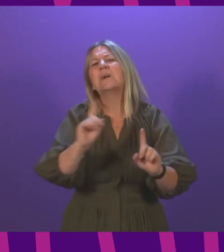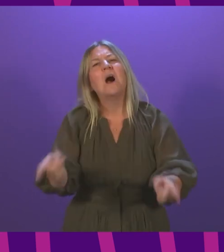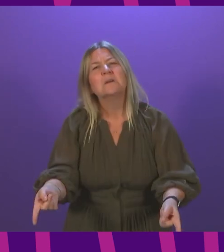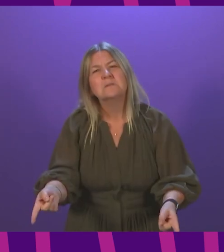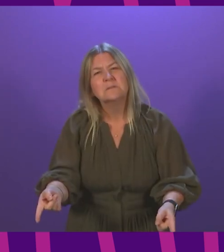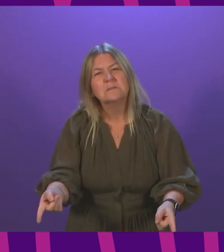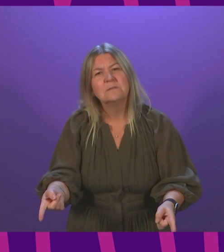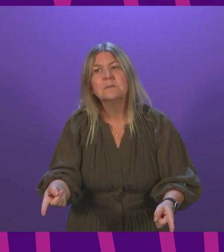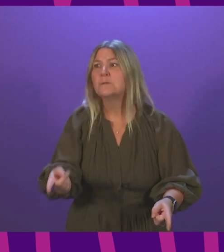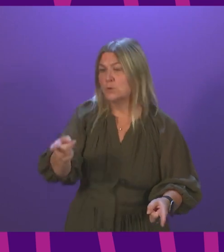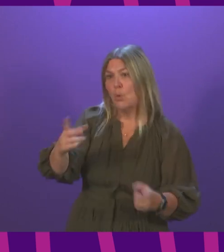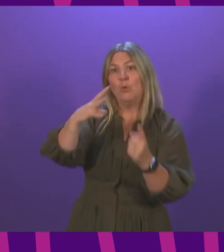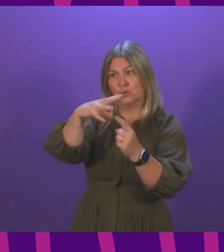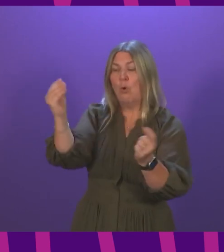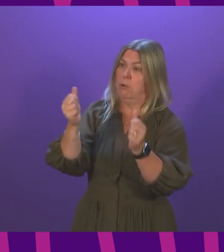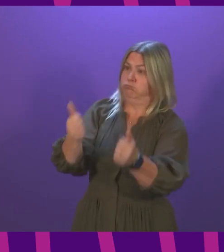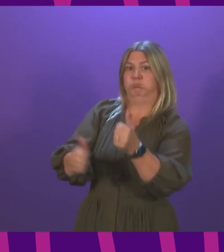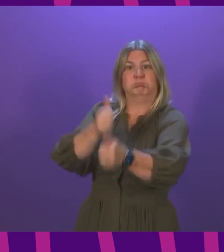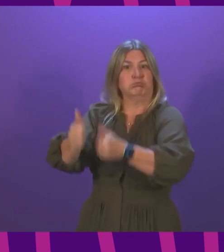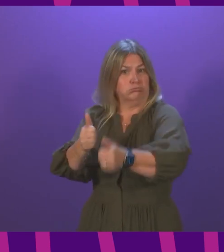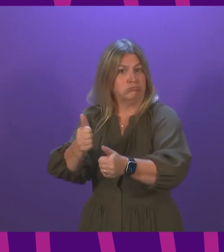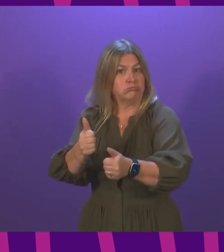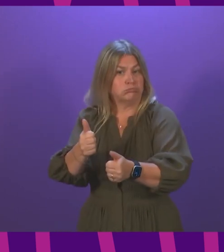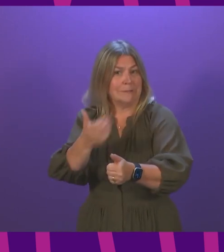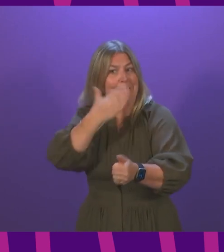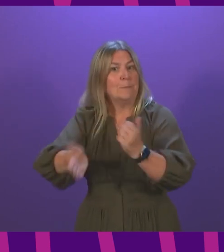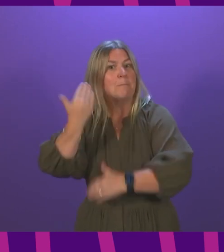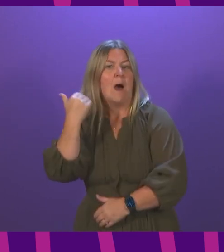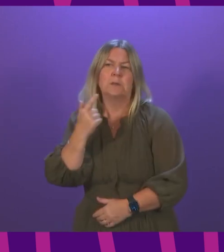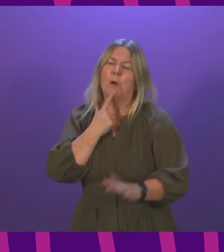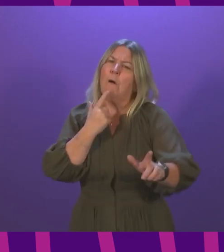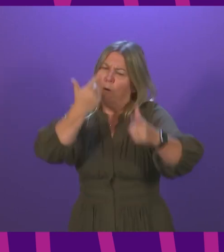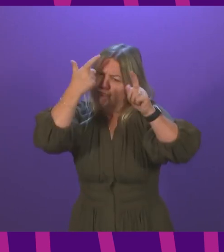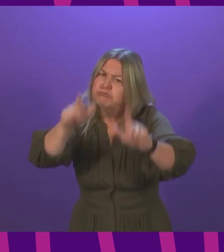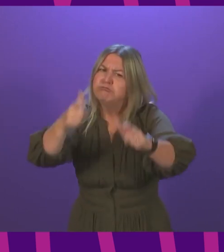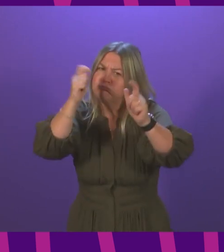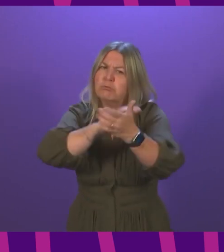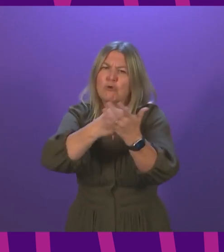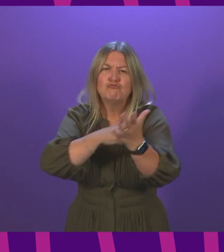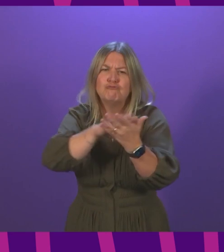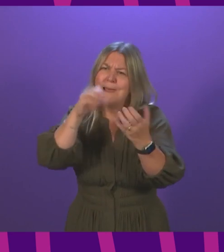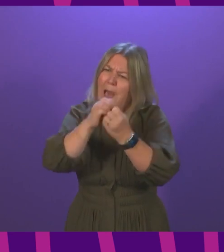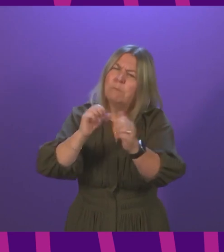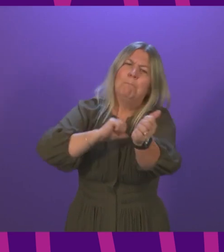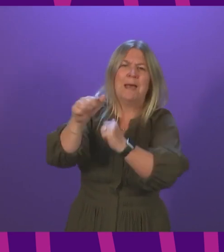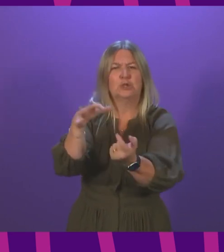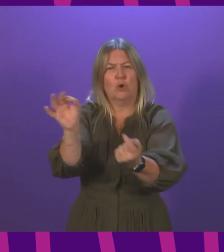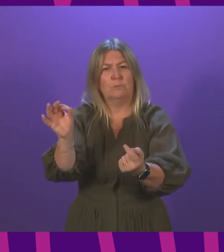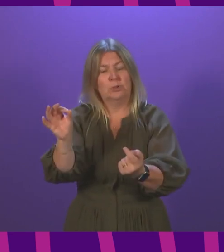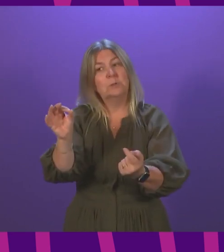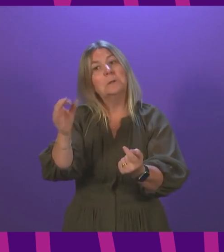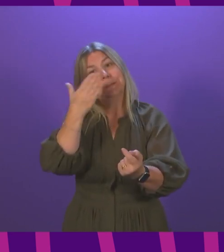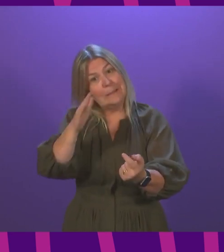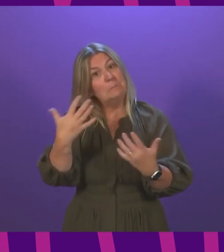Conservatives who previously have appeared to suggest that only residential rehabilitation was a solution here. So